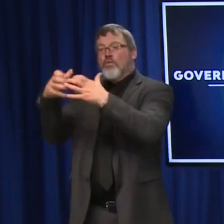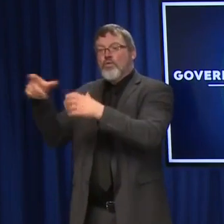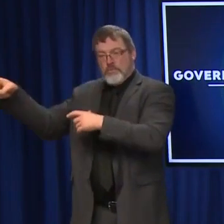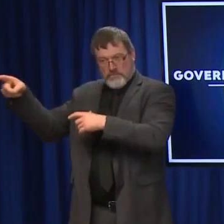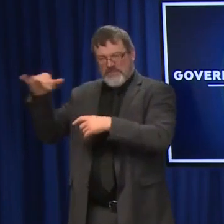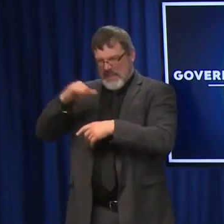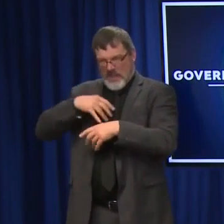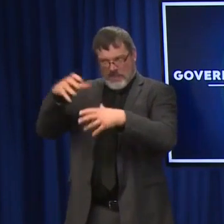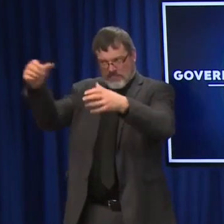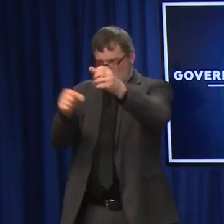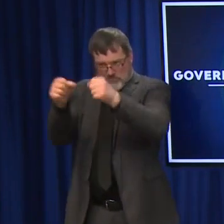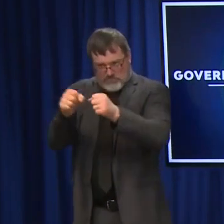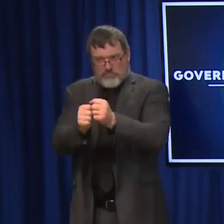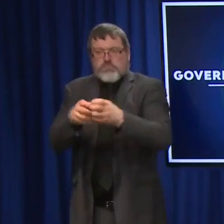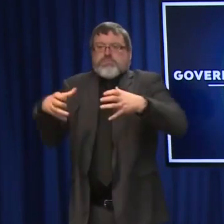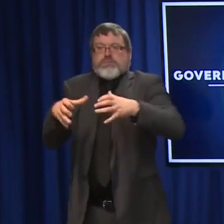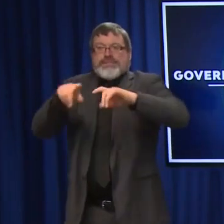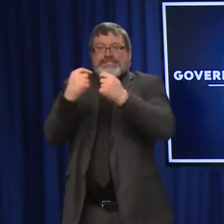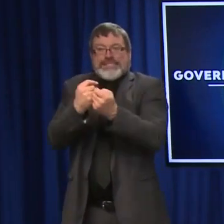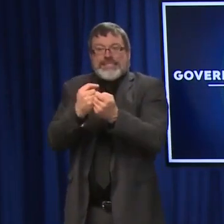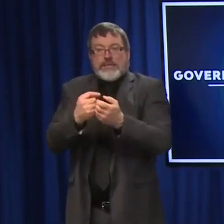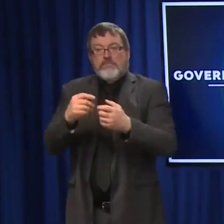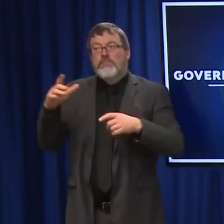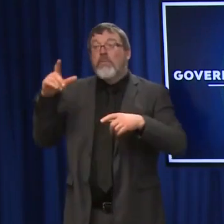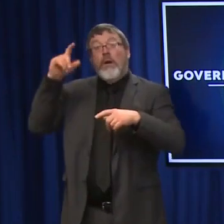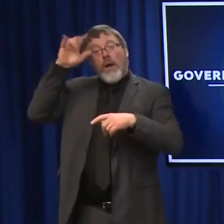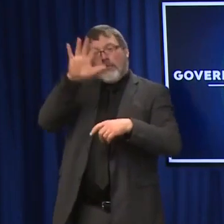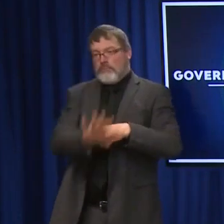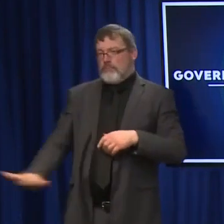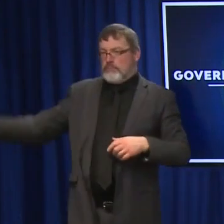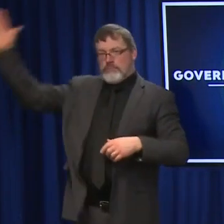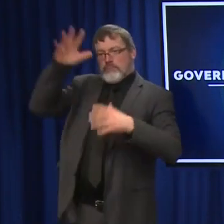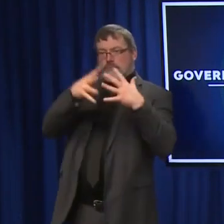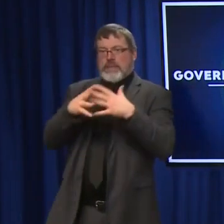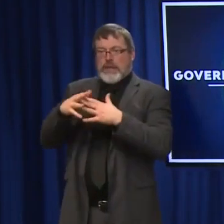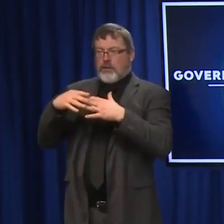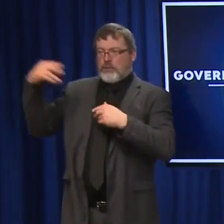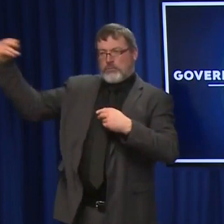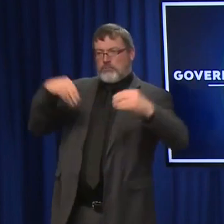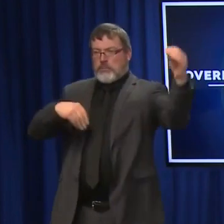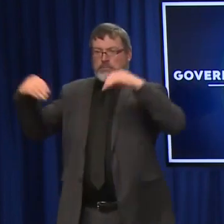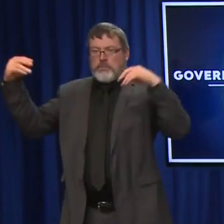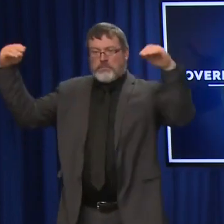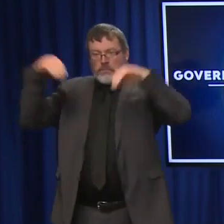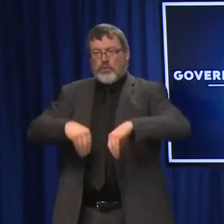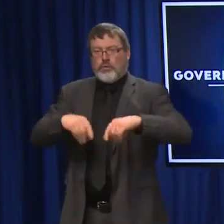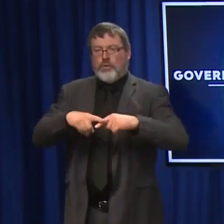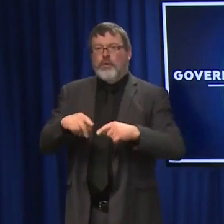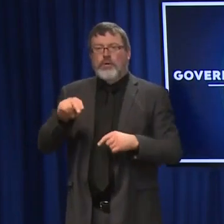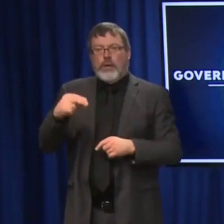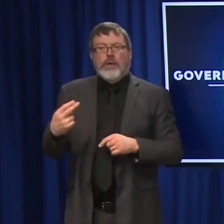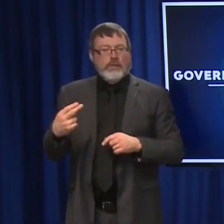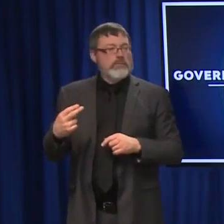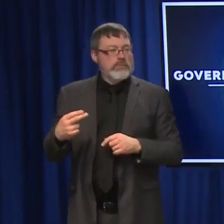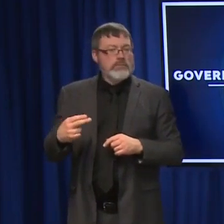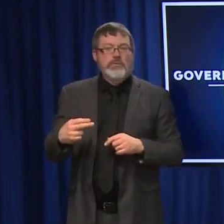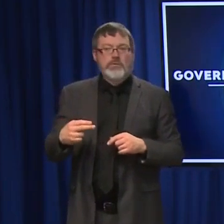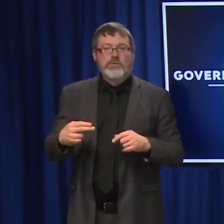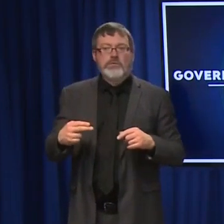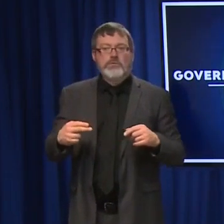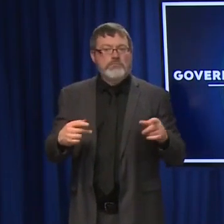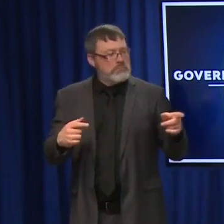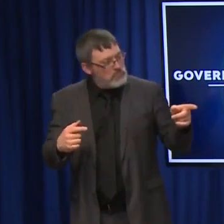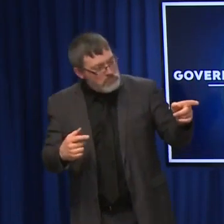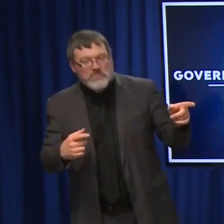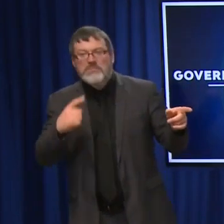of the country, for the most part. But I think we're still on track to have them in in the next few weeks. What's that? Early January. Oh, early